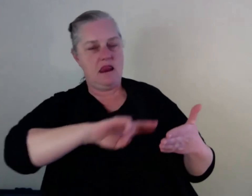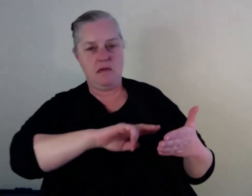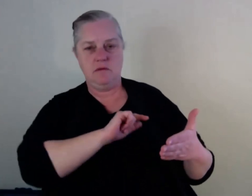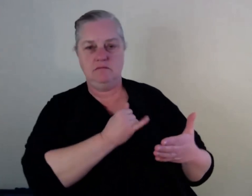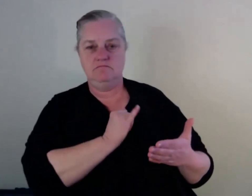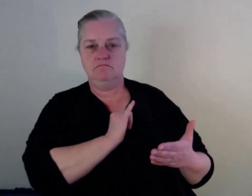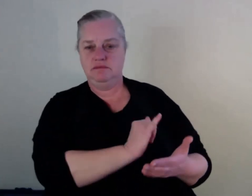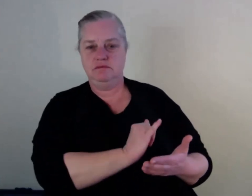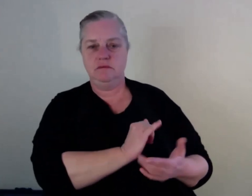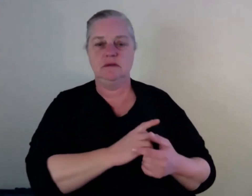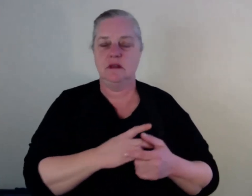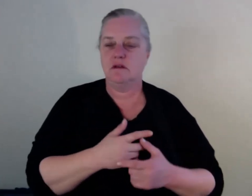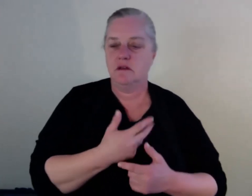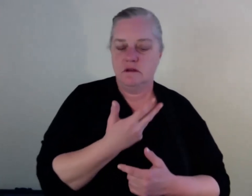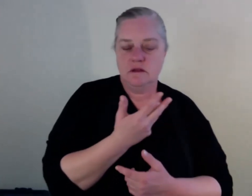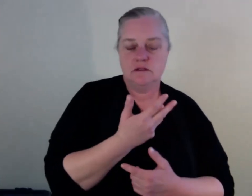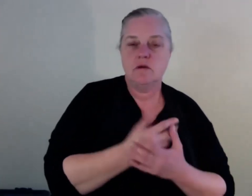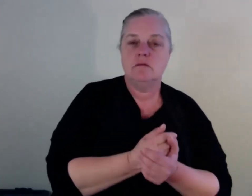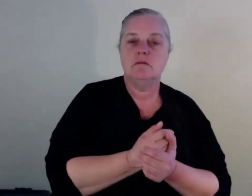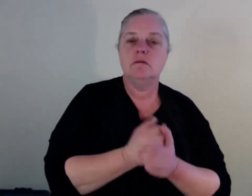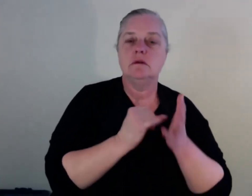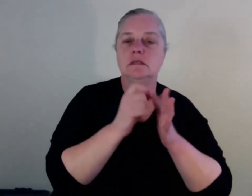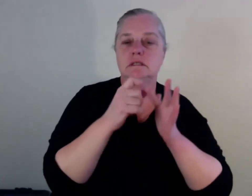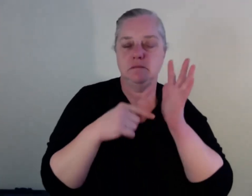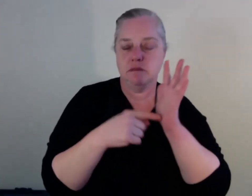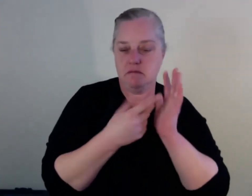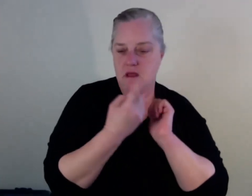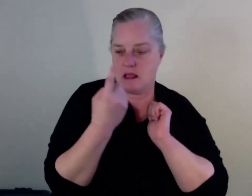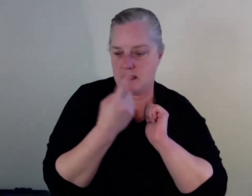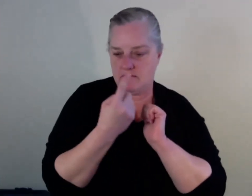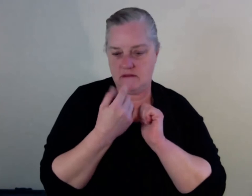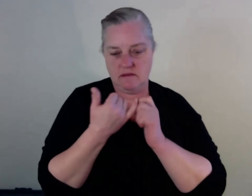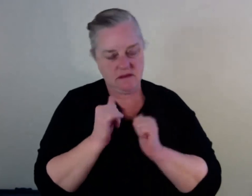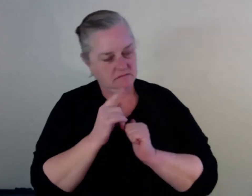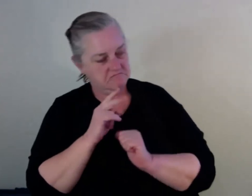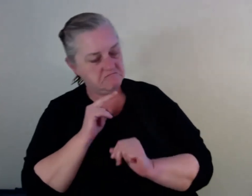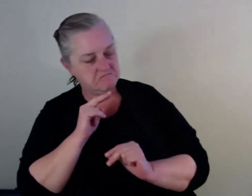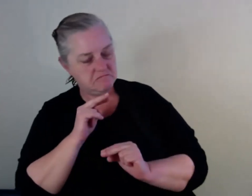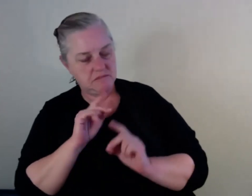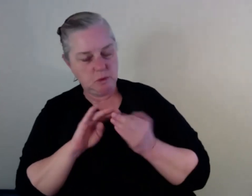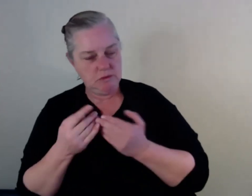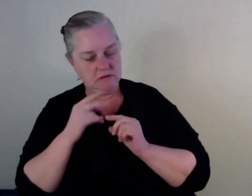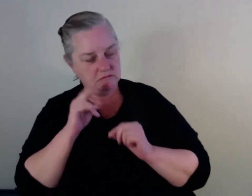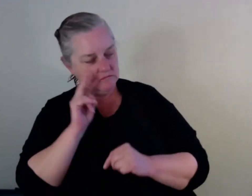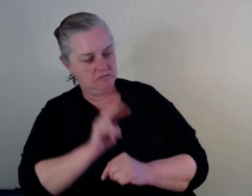belong or support, reach, sorry, to reach out for support. And, you know, generational trauma is another thing.